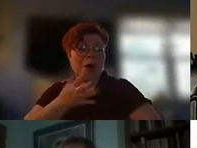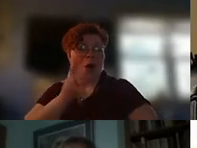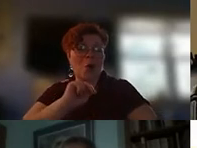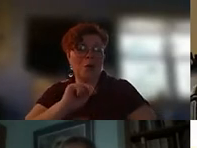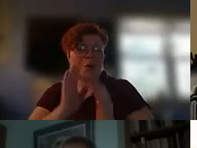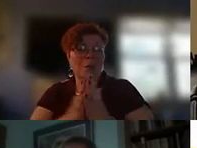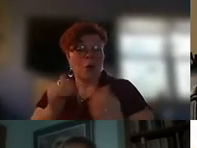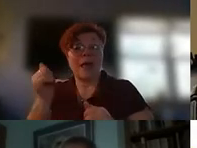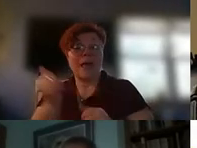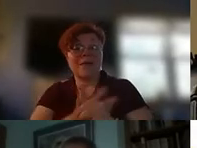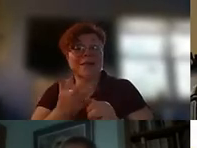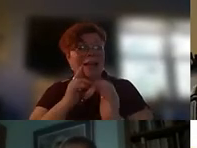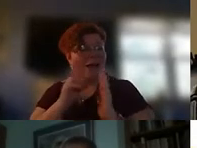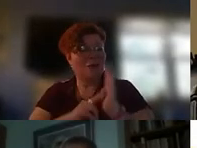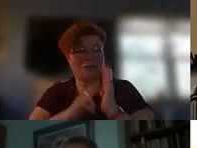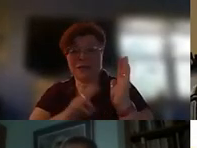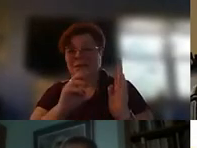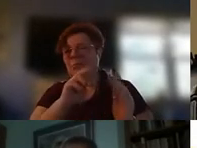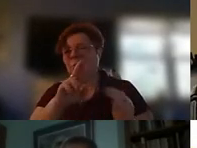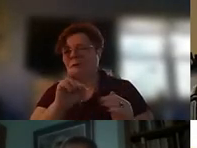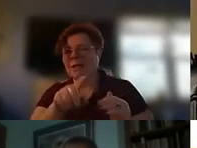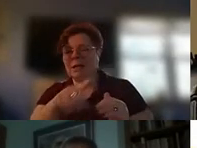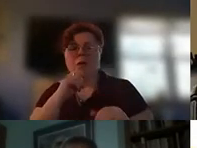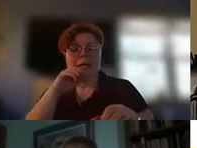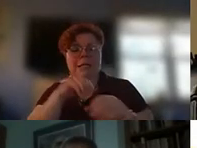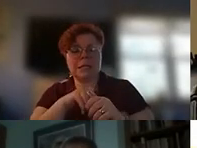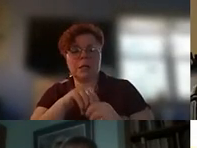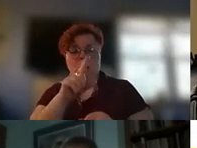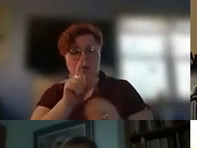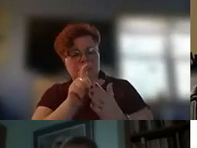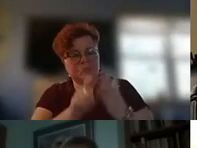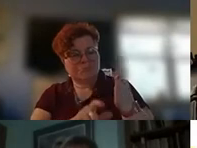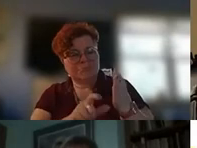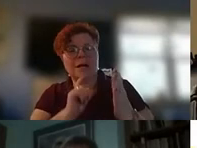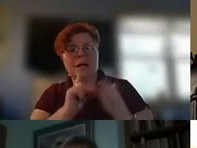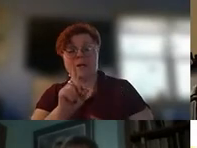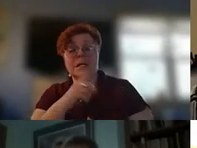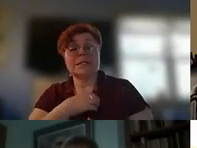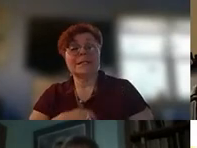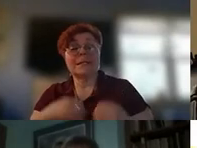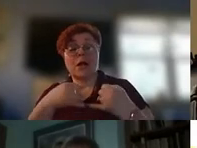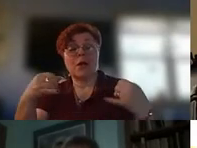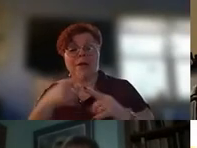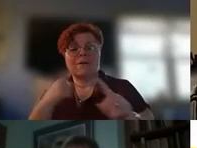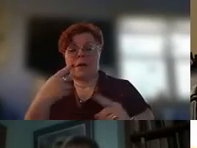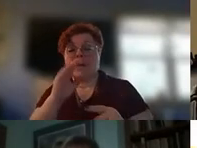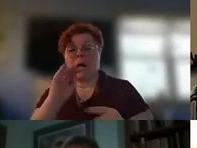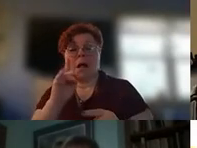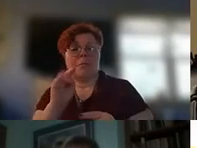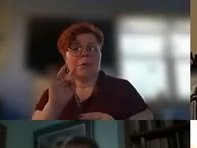read are in in one of the sections of desire lines from hovelbush so i don't know about the other